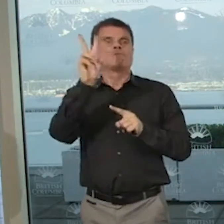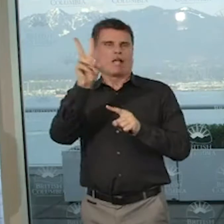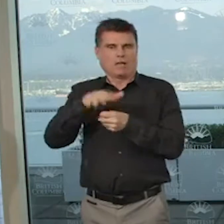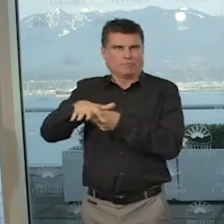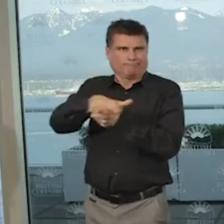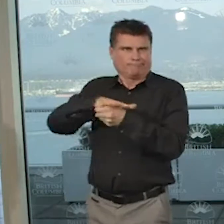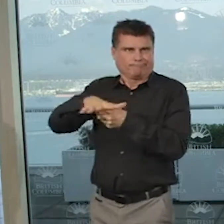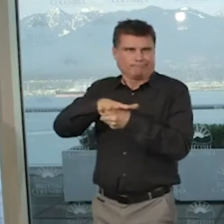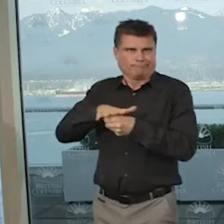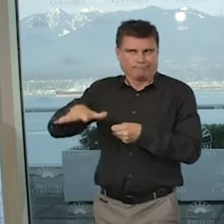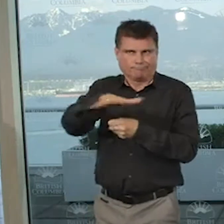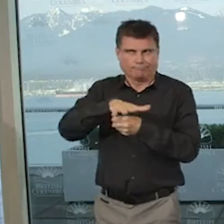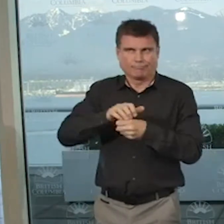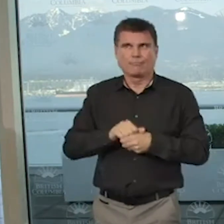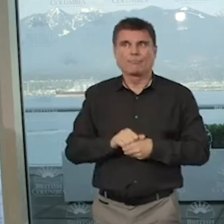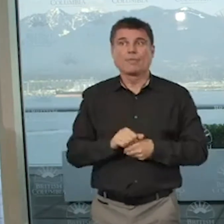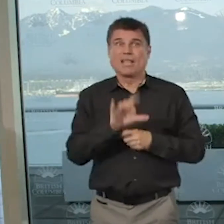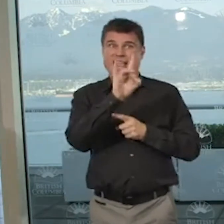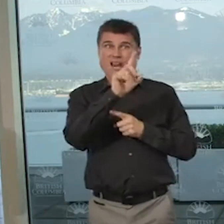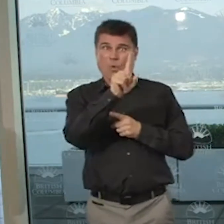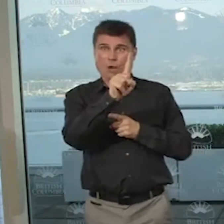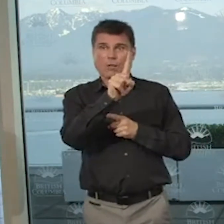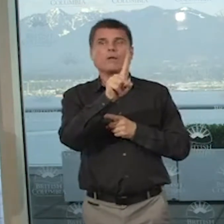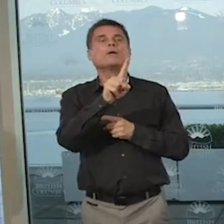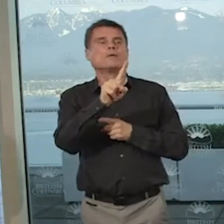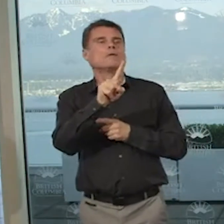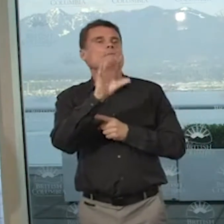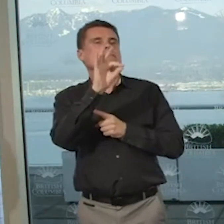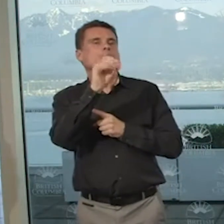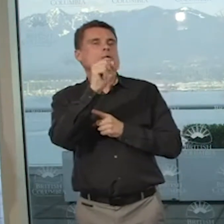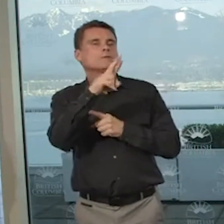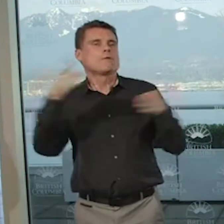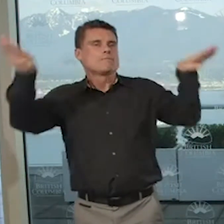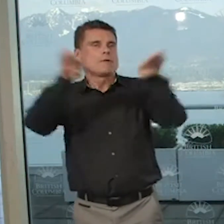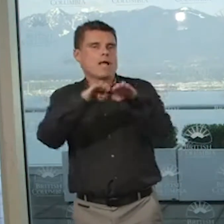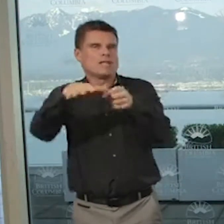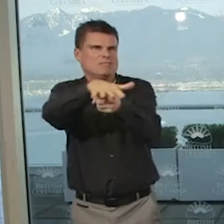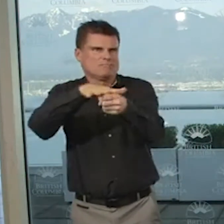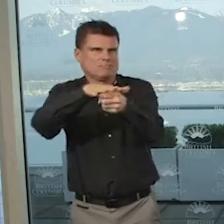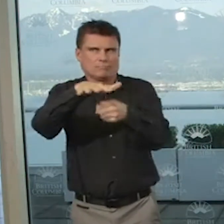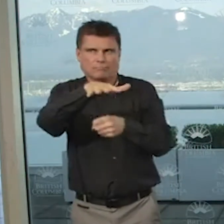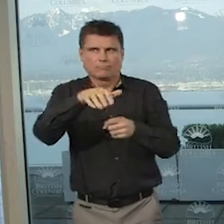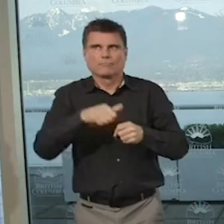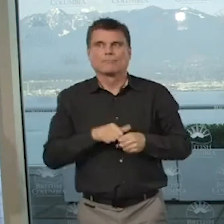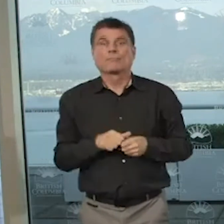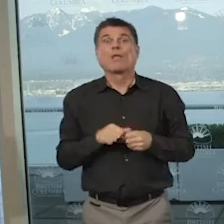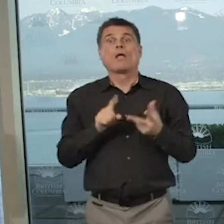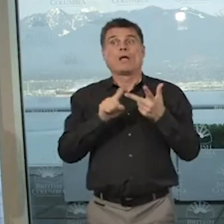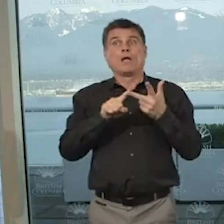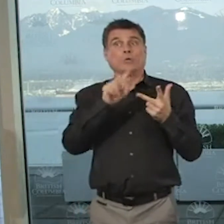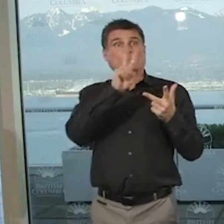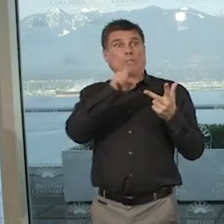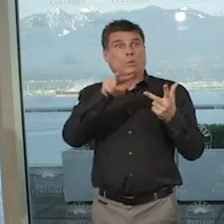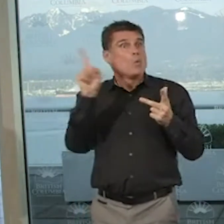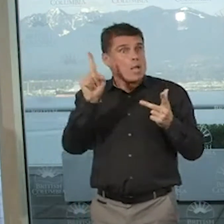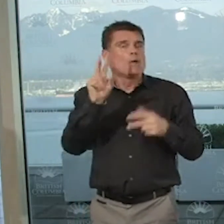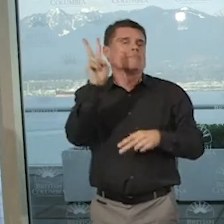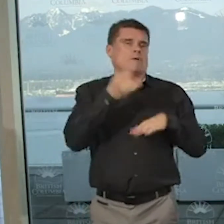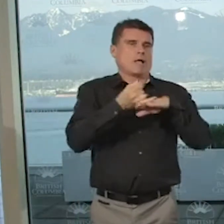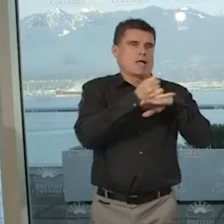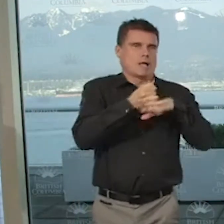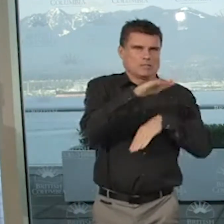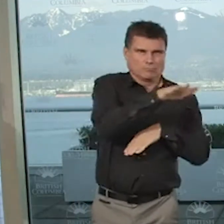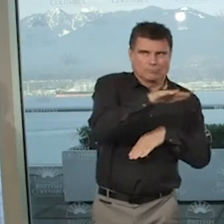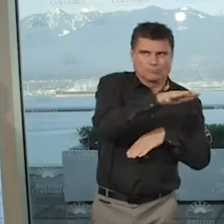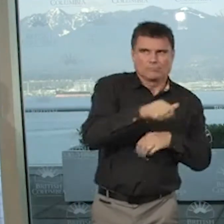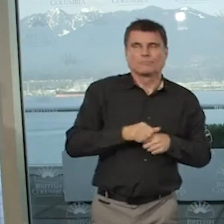in Fraser Health Authority, 22 are now on Vancouver Island, 12 in Interior Health Area,